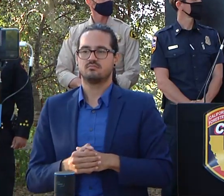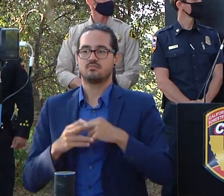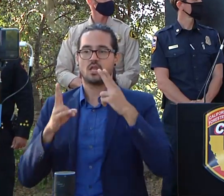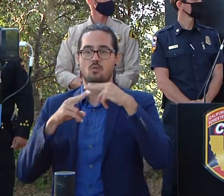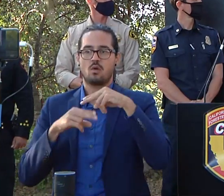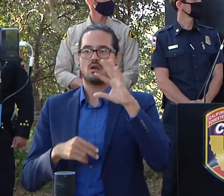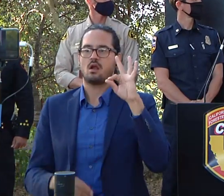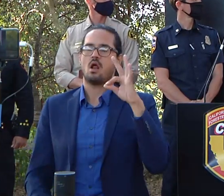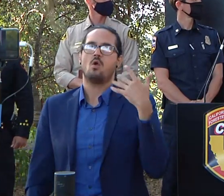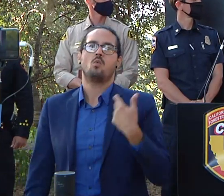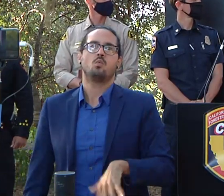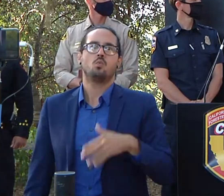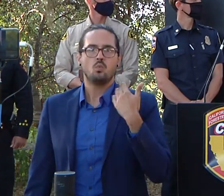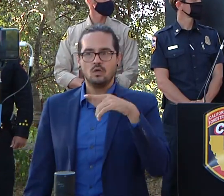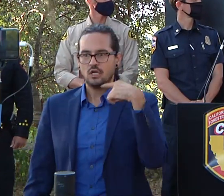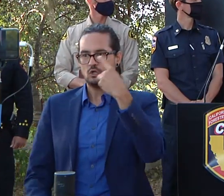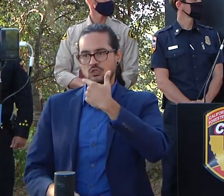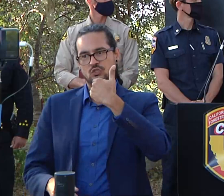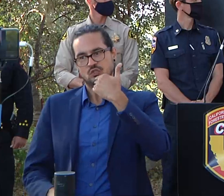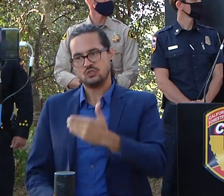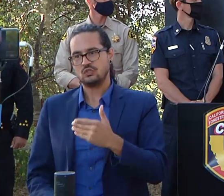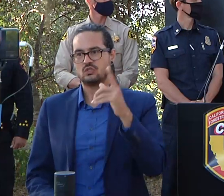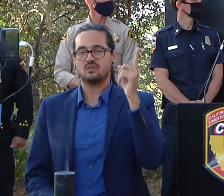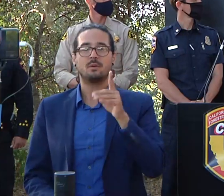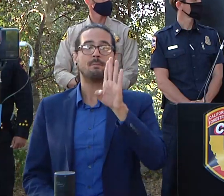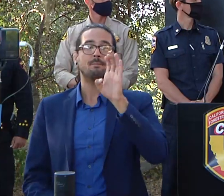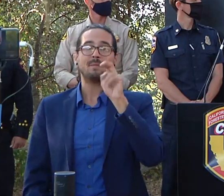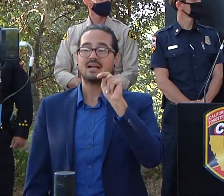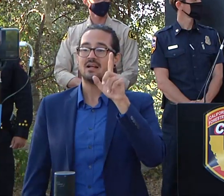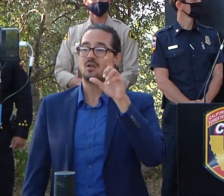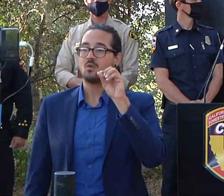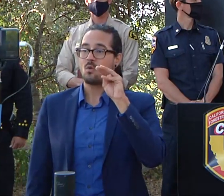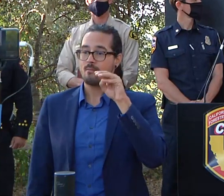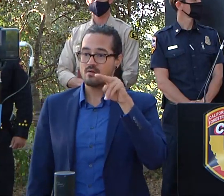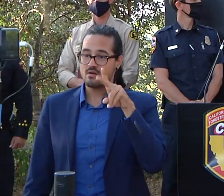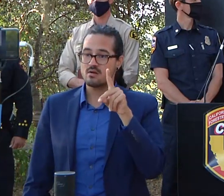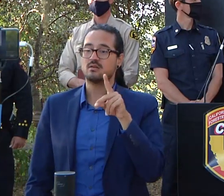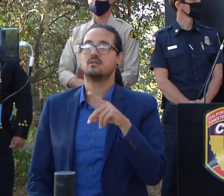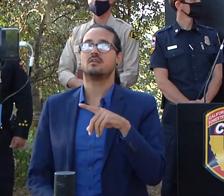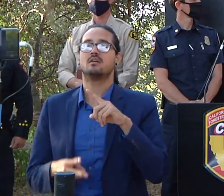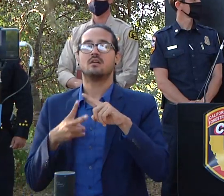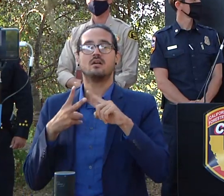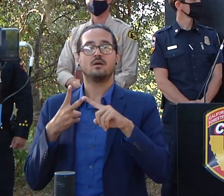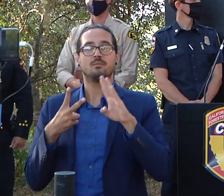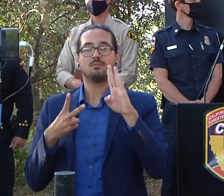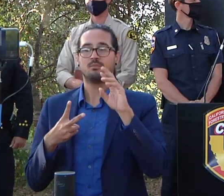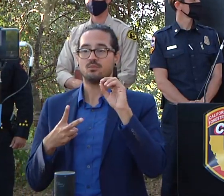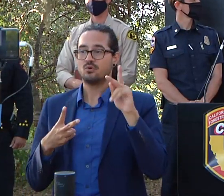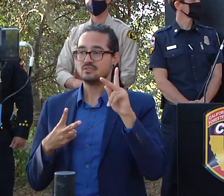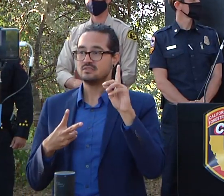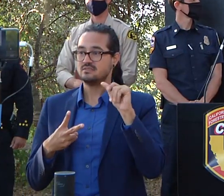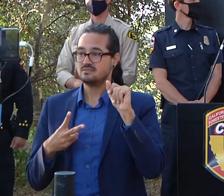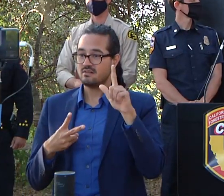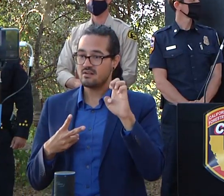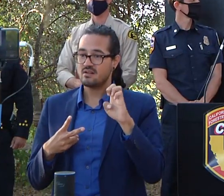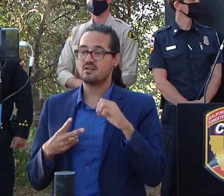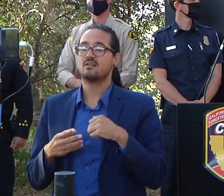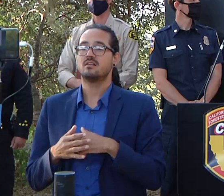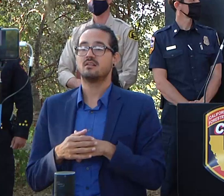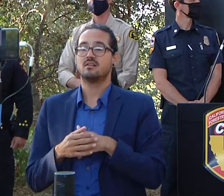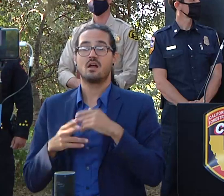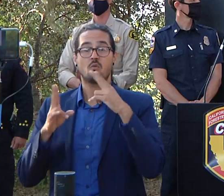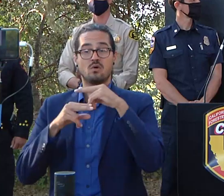good uh throughout ben luman uh brookdale there you'll see if you go highway 9 some where the fire had burned down a number of days ago